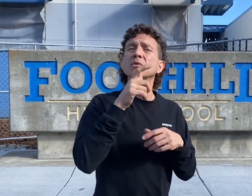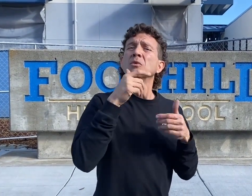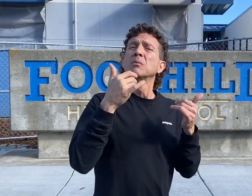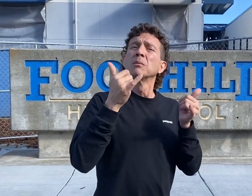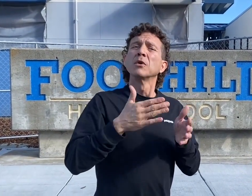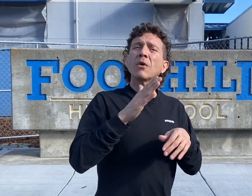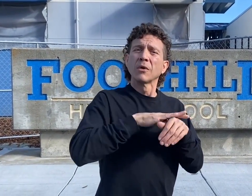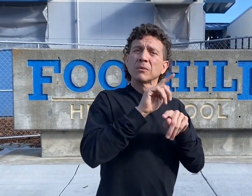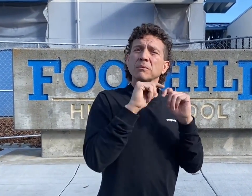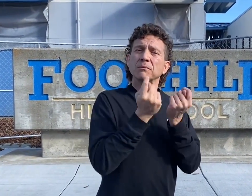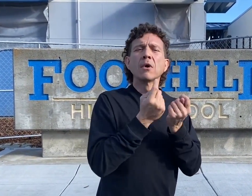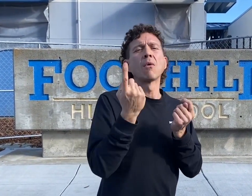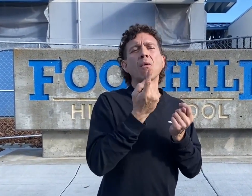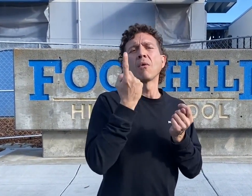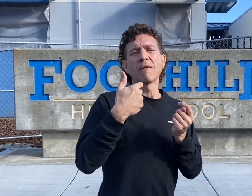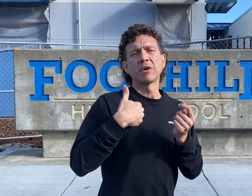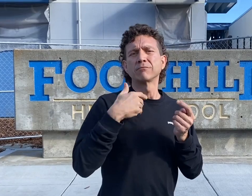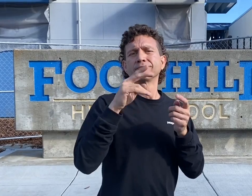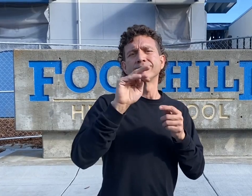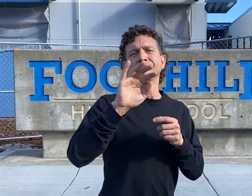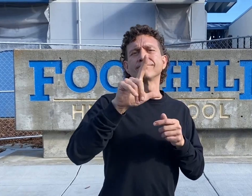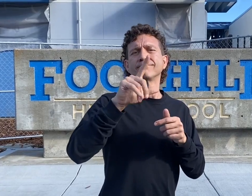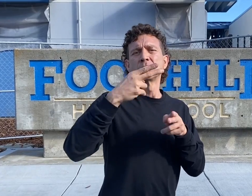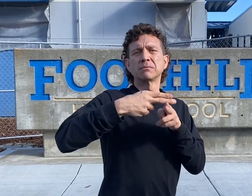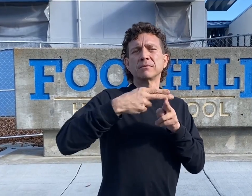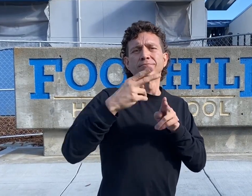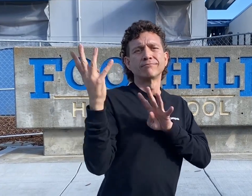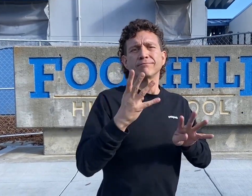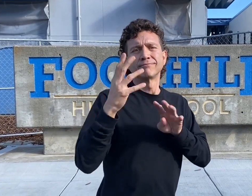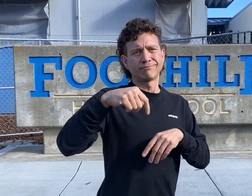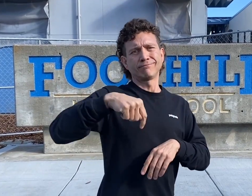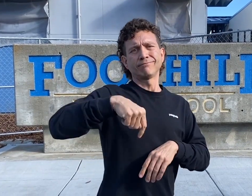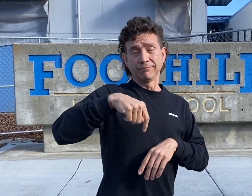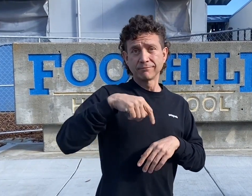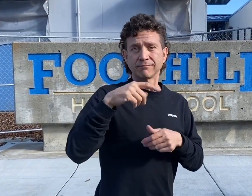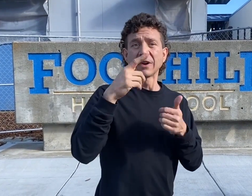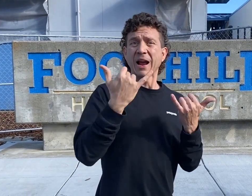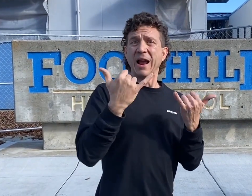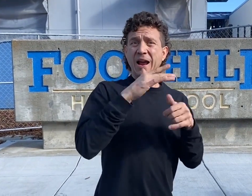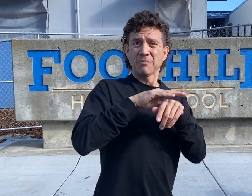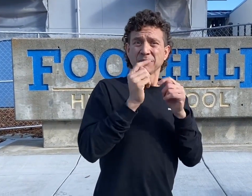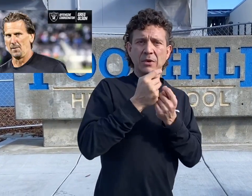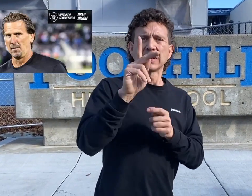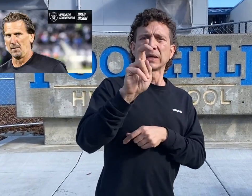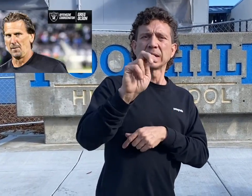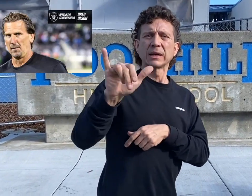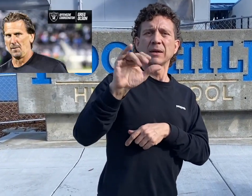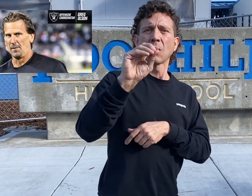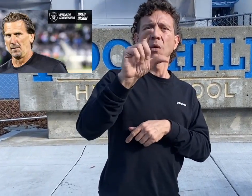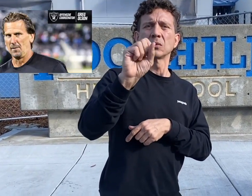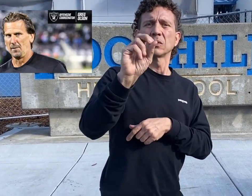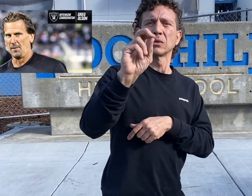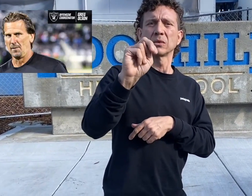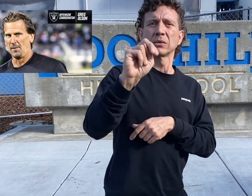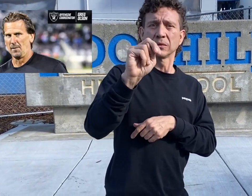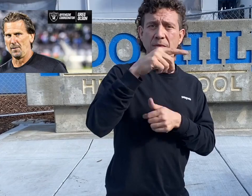Division II championship game before falling short. This program has always had a reputation for producing NFL caliber talent.